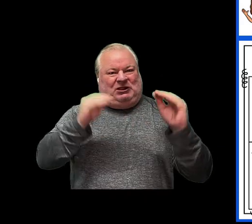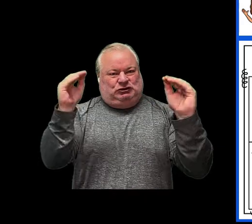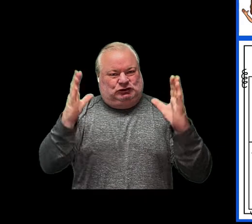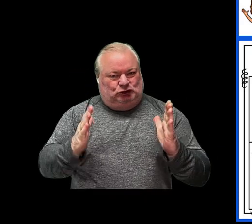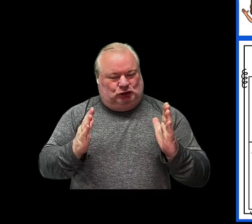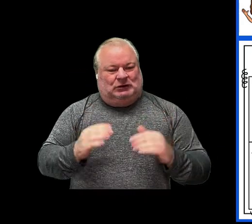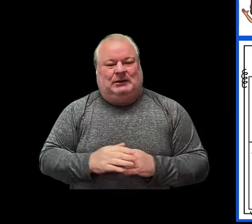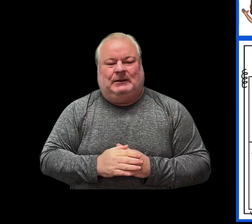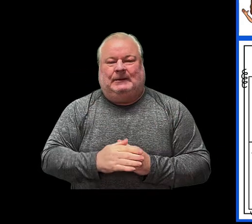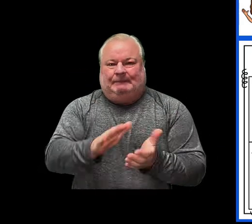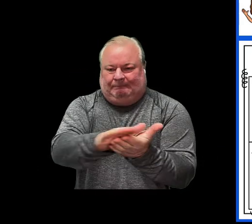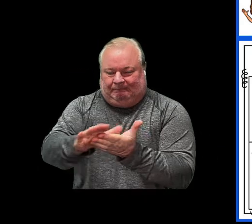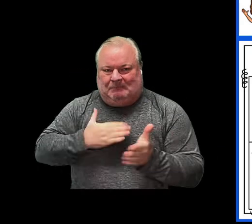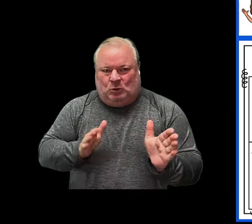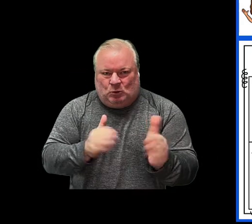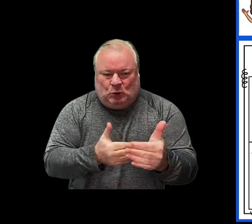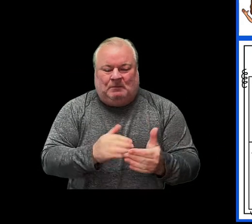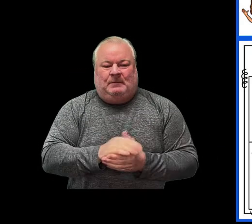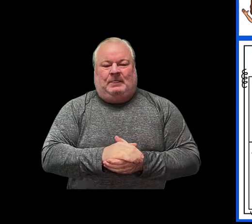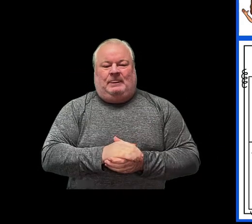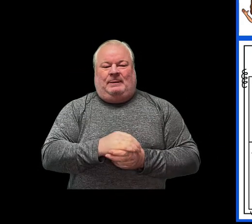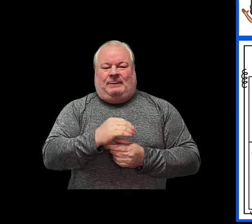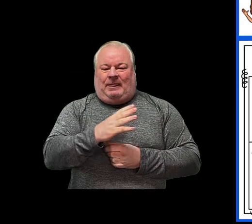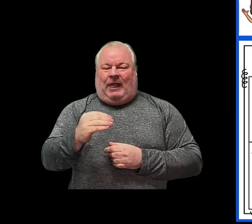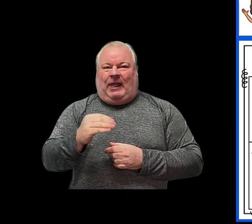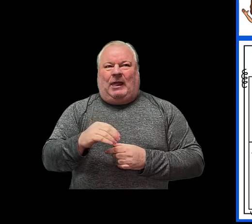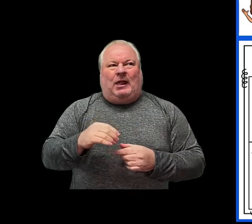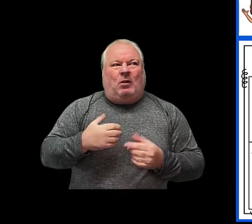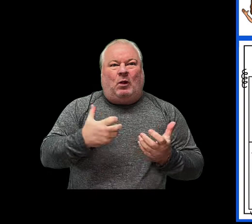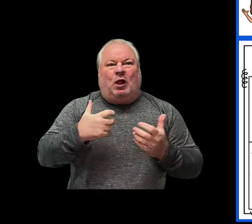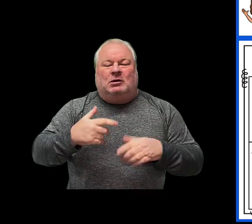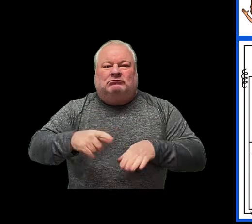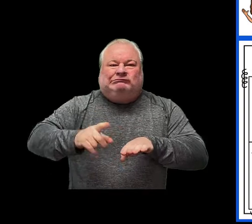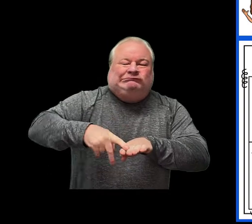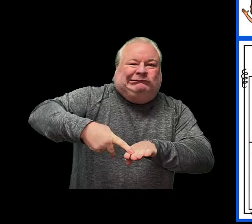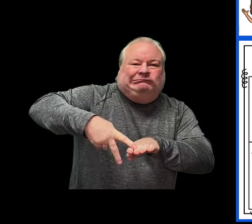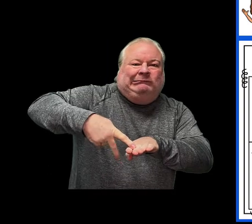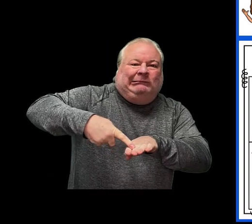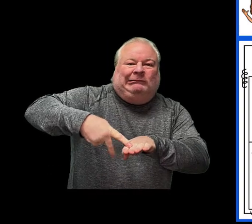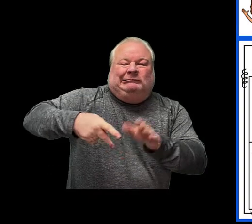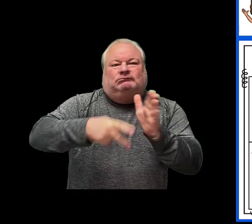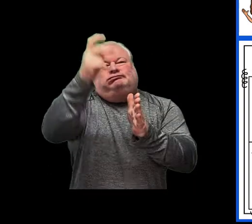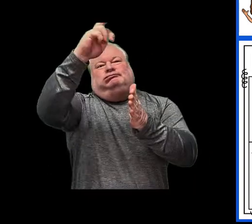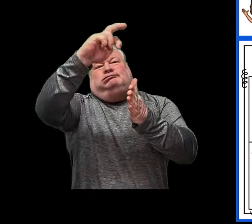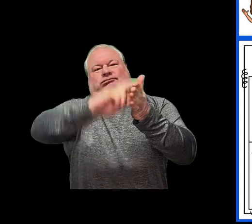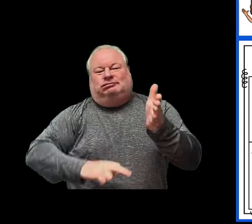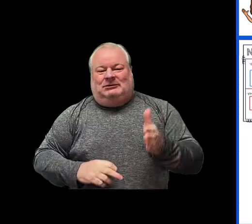clean my room and to ride a skateboard